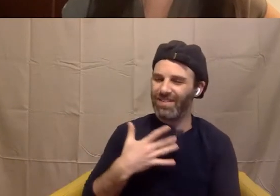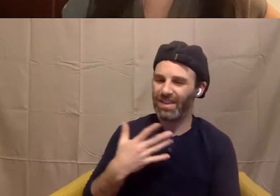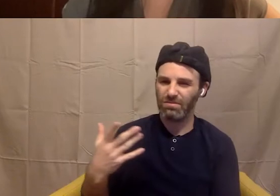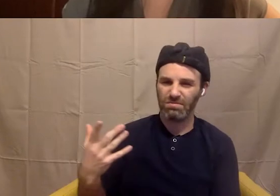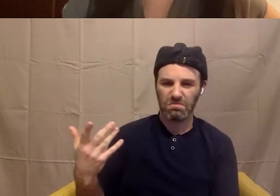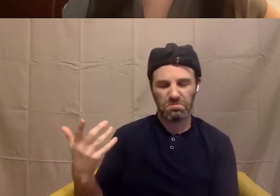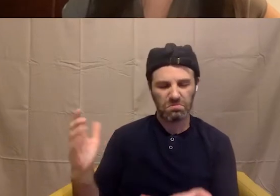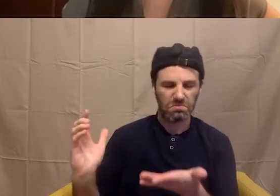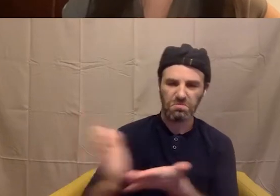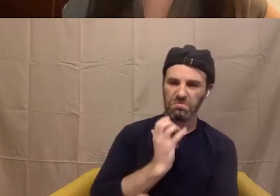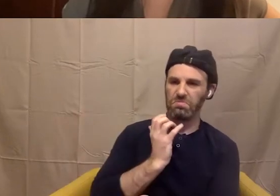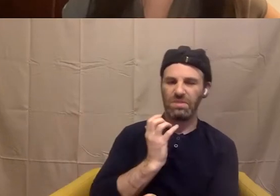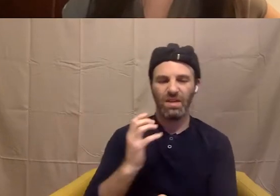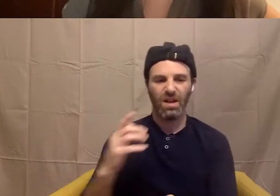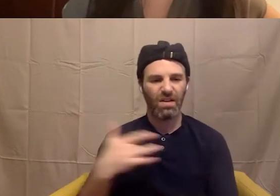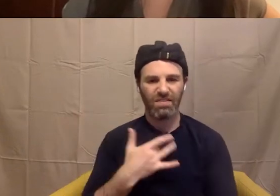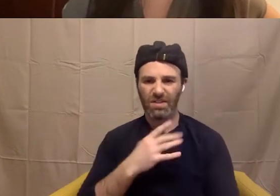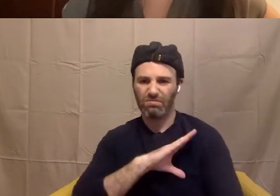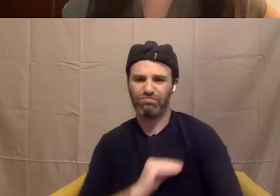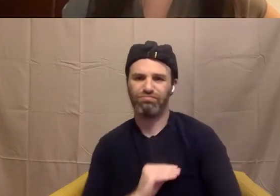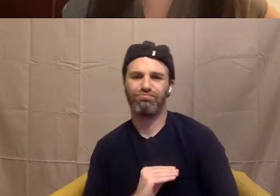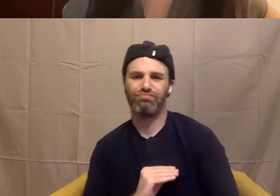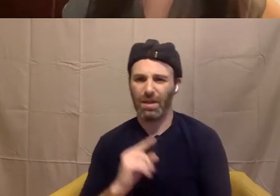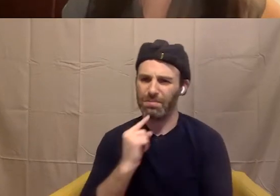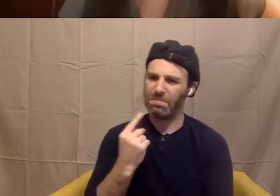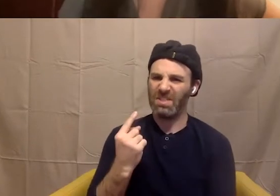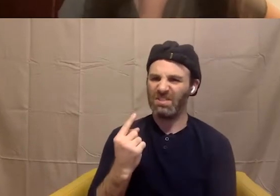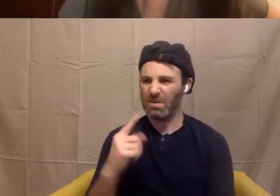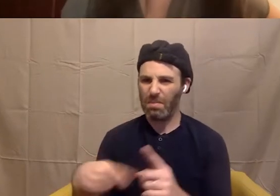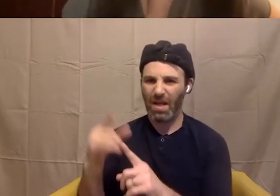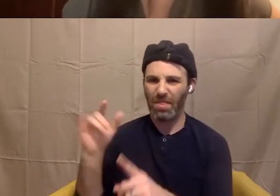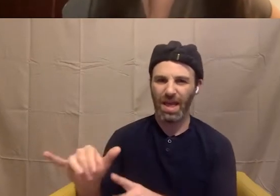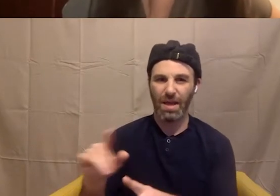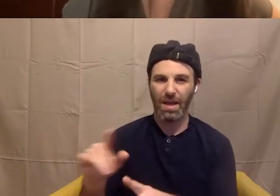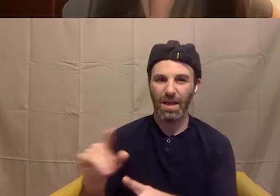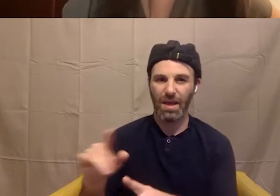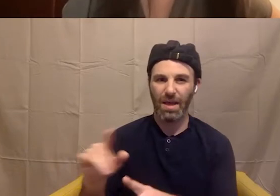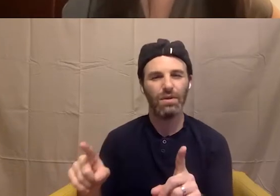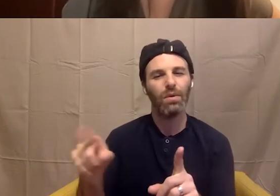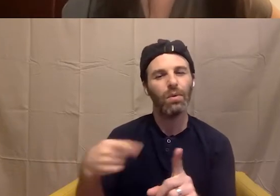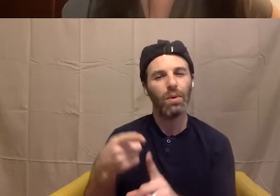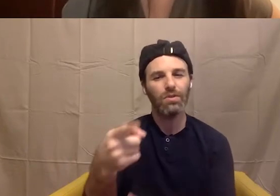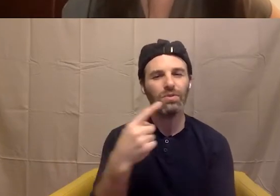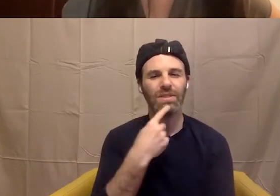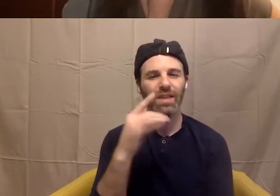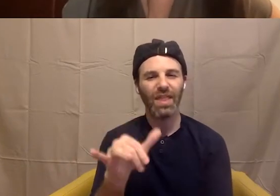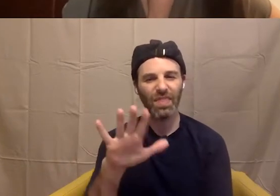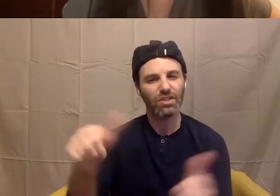bitter about it. But, but in what you were saying, that I just sort of like this, this challenge for us, people who are